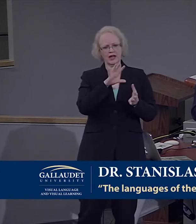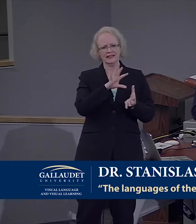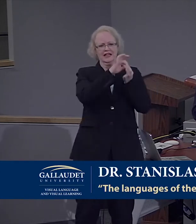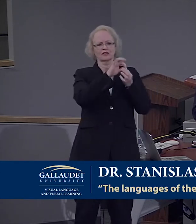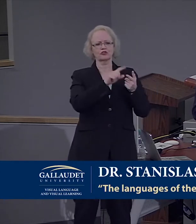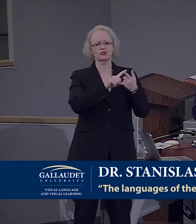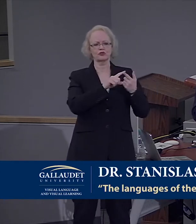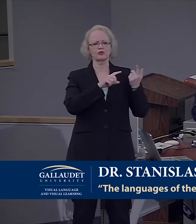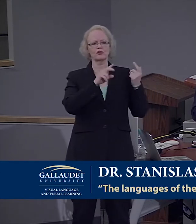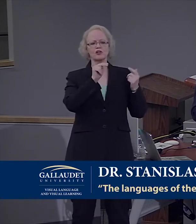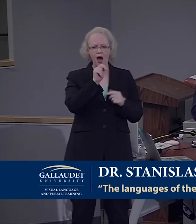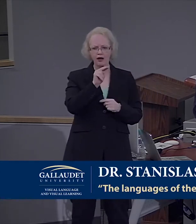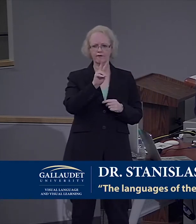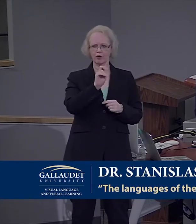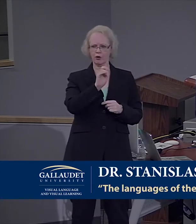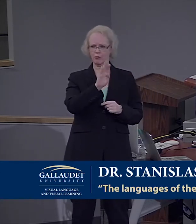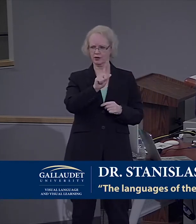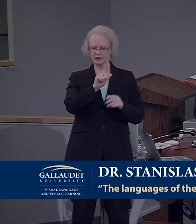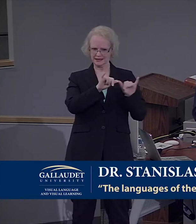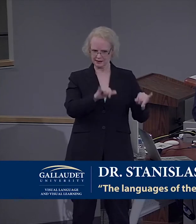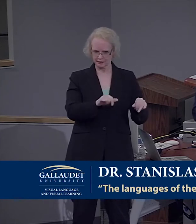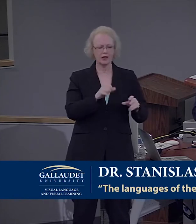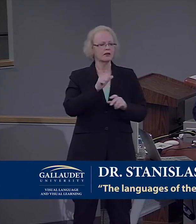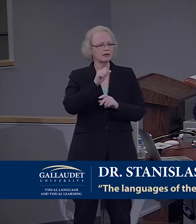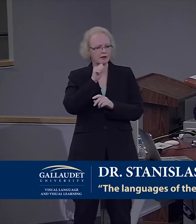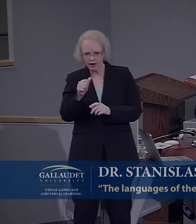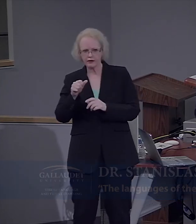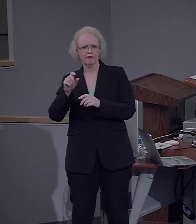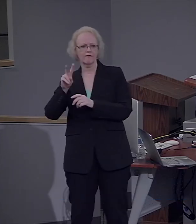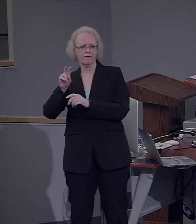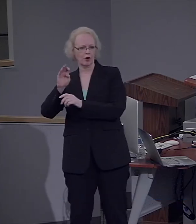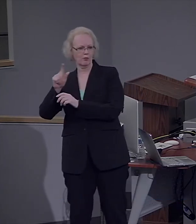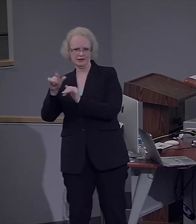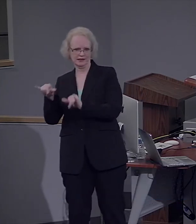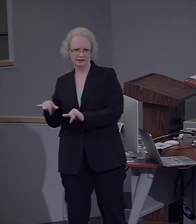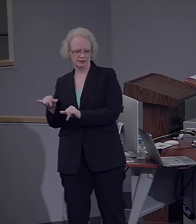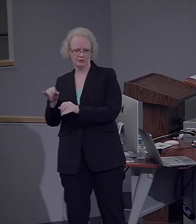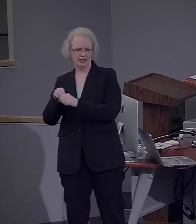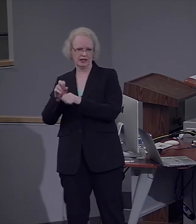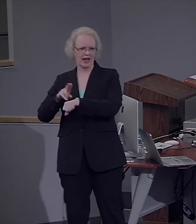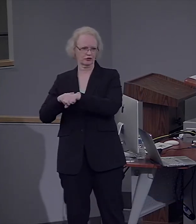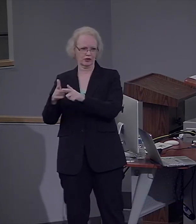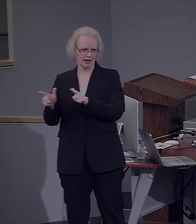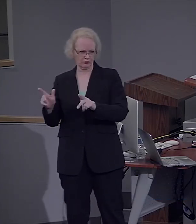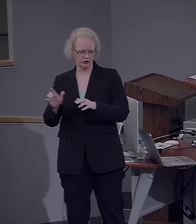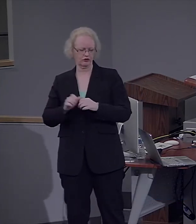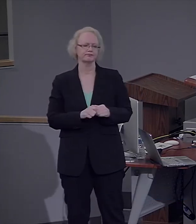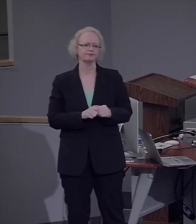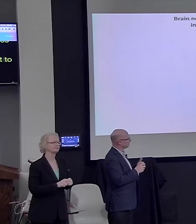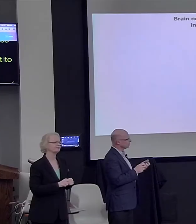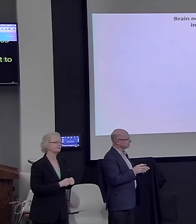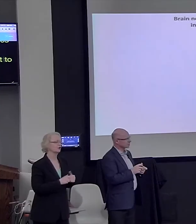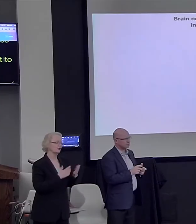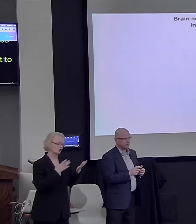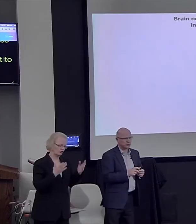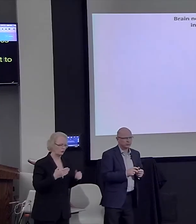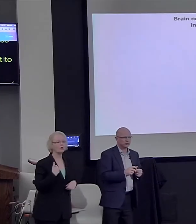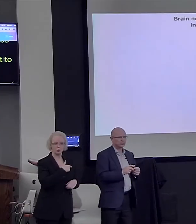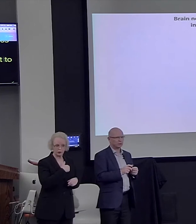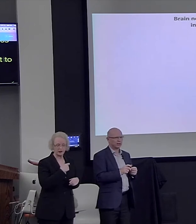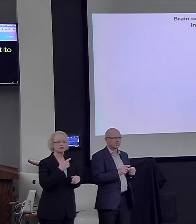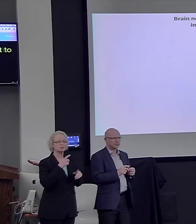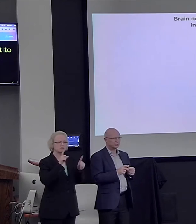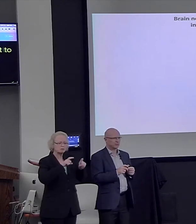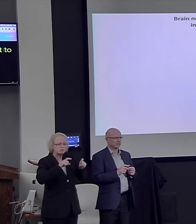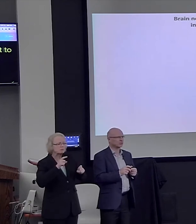-verbal systems, not to the verbal system of natural language. So, we did an experiment to